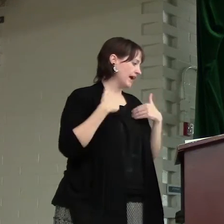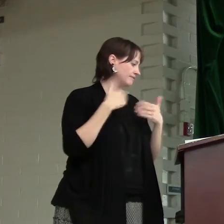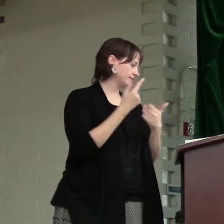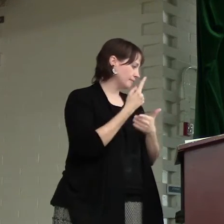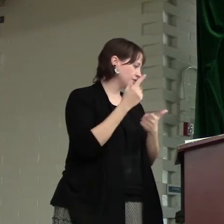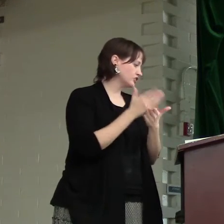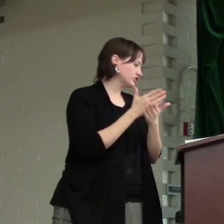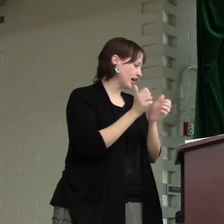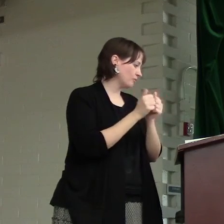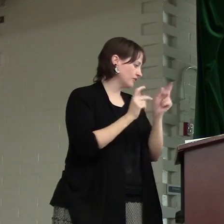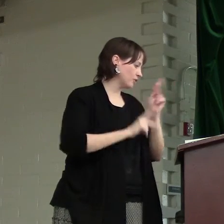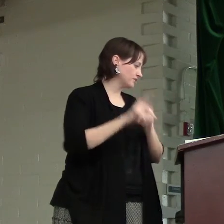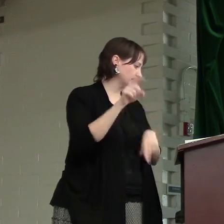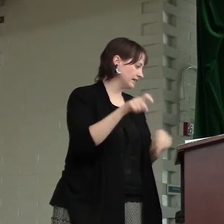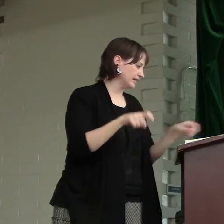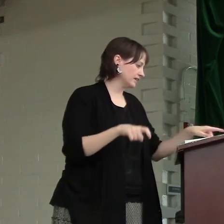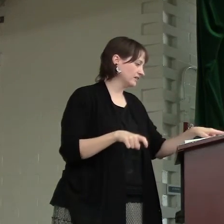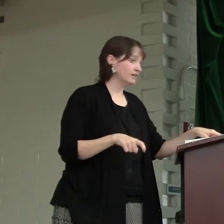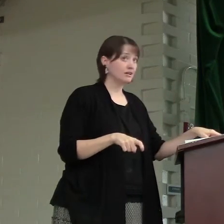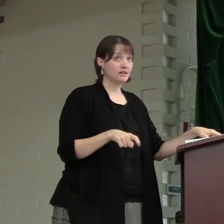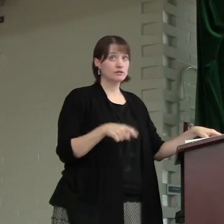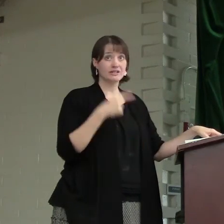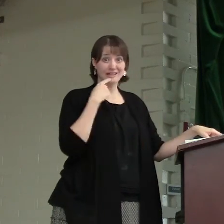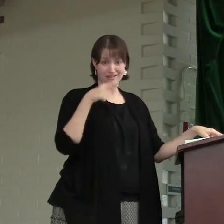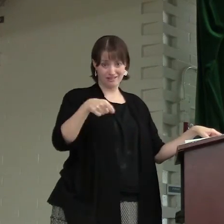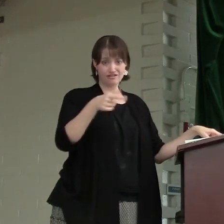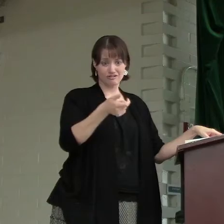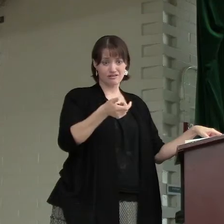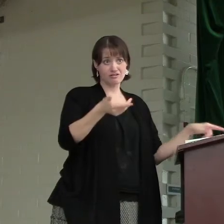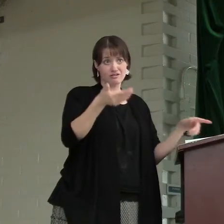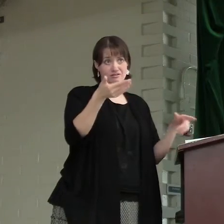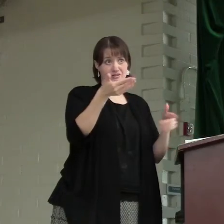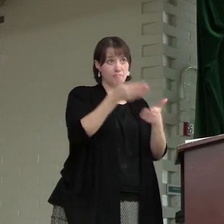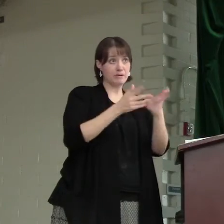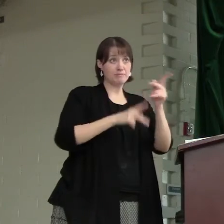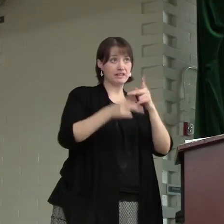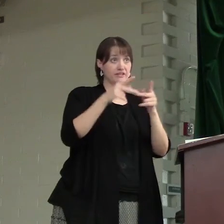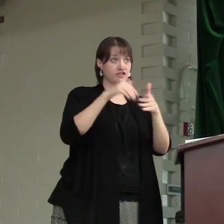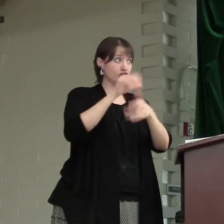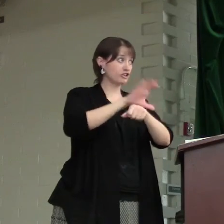have something to share with those in need. So he's saying there's some people in the church